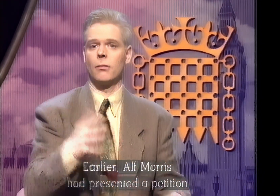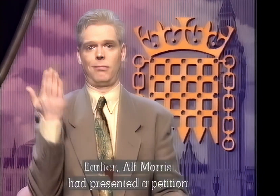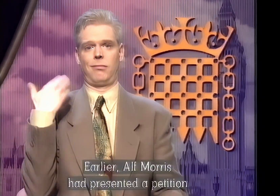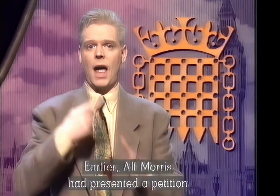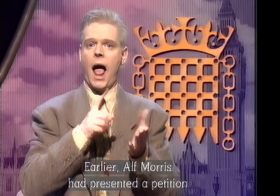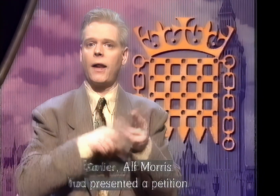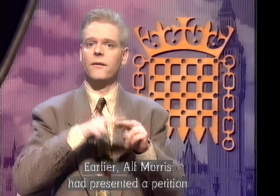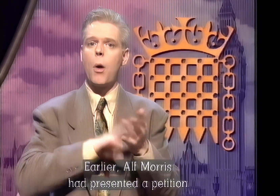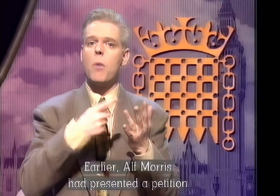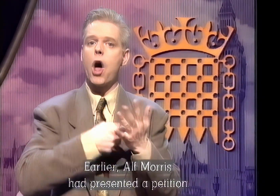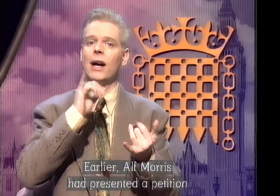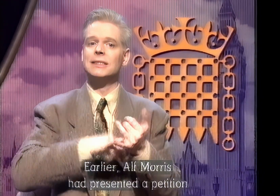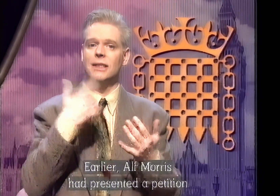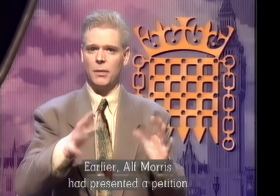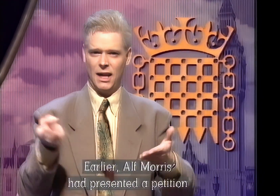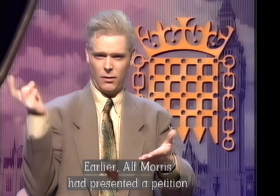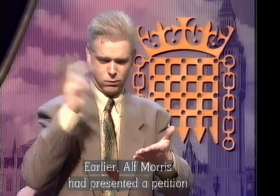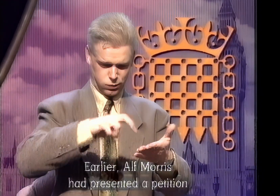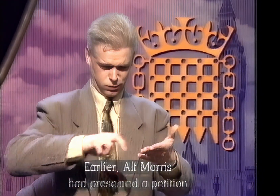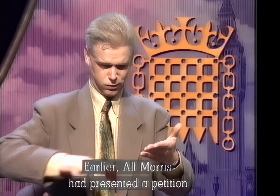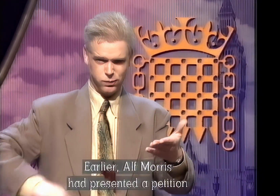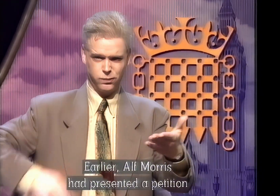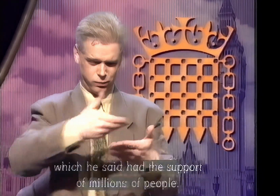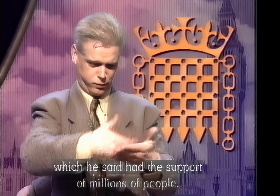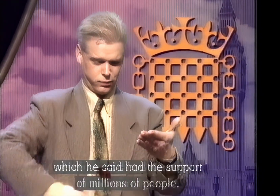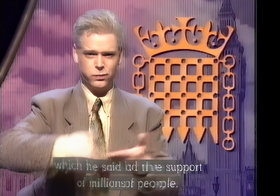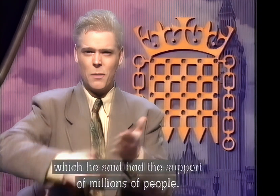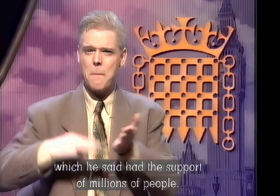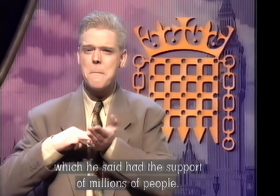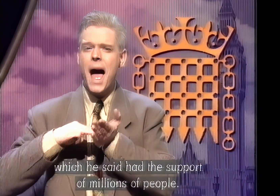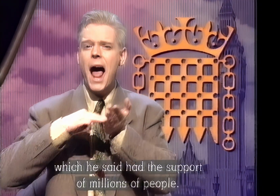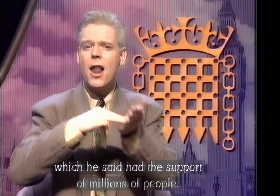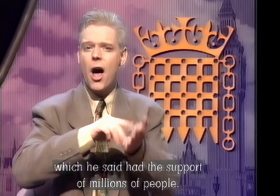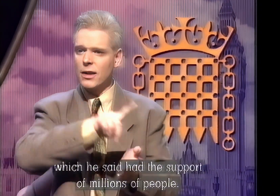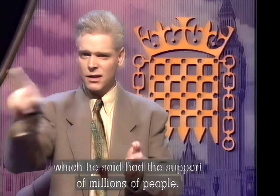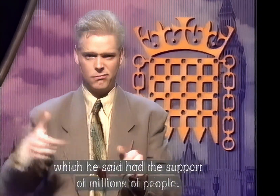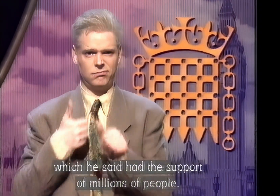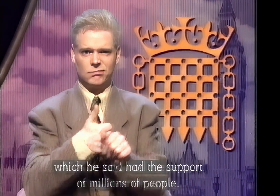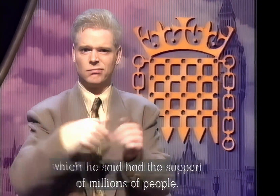Earlier Alf Morris had presented a petition. Which he said had the support of millions of people.